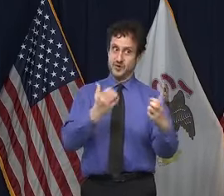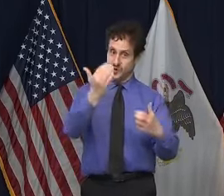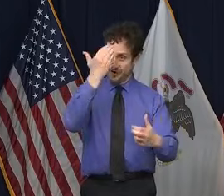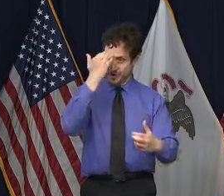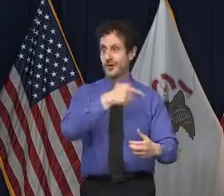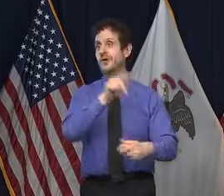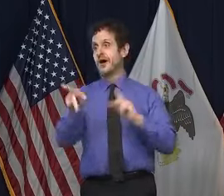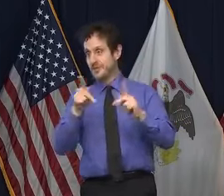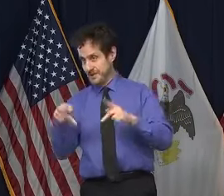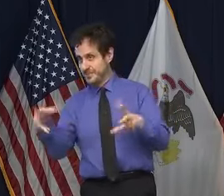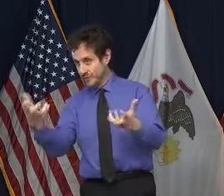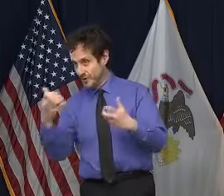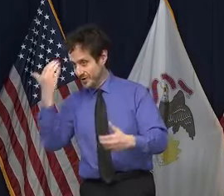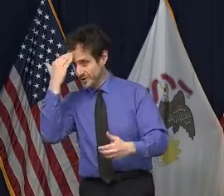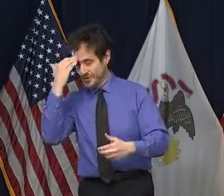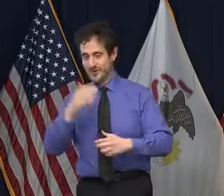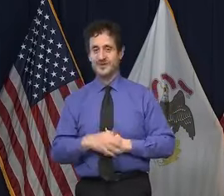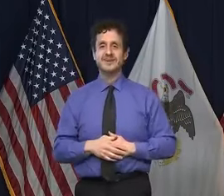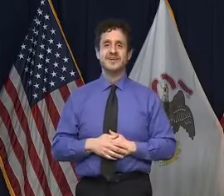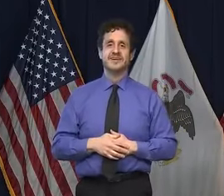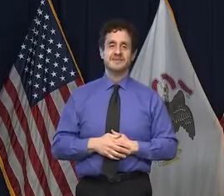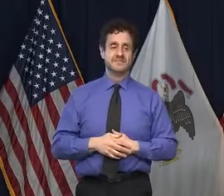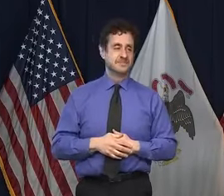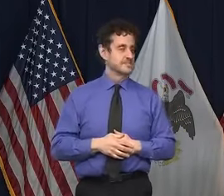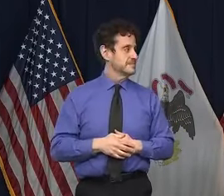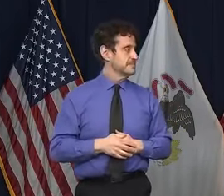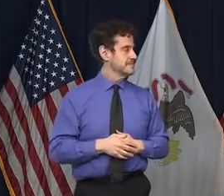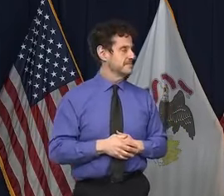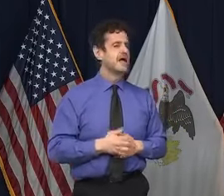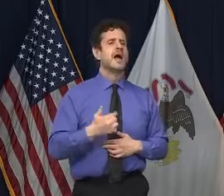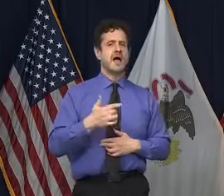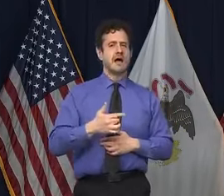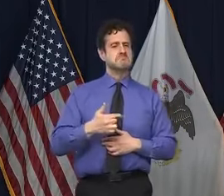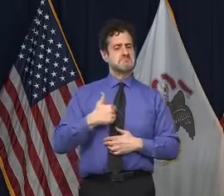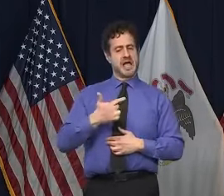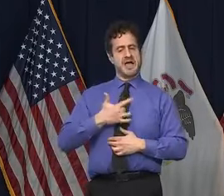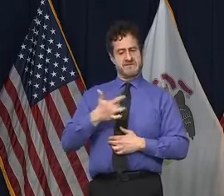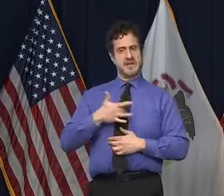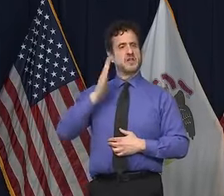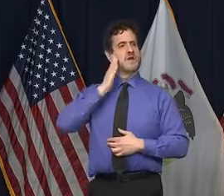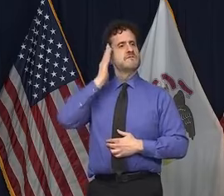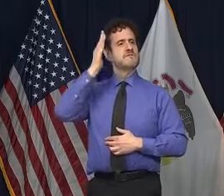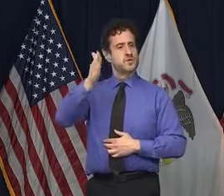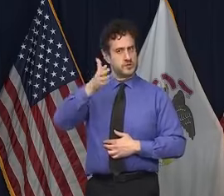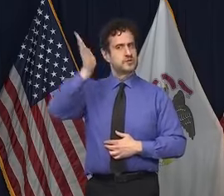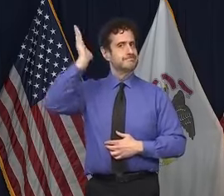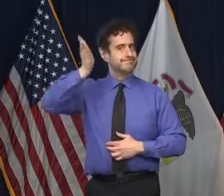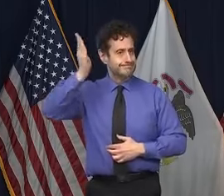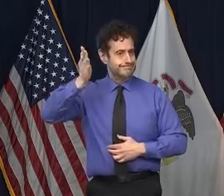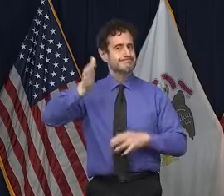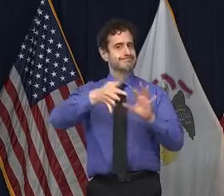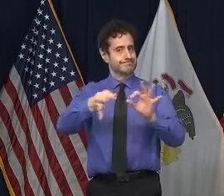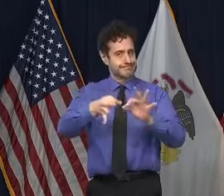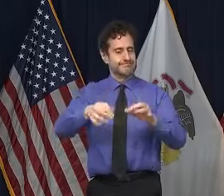wants to have, and I think we are probably going to dedicate a future press conference to give all of those details, probably